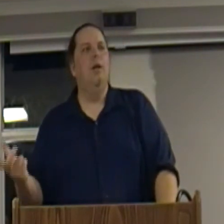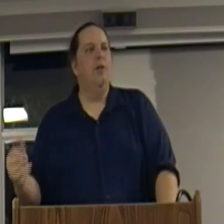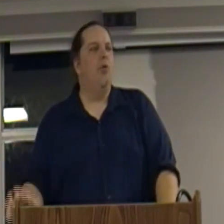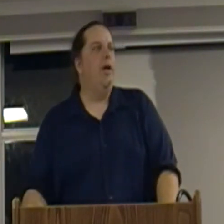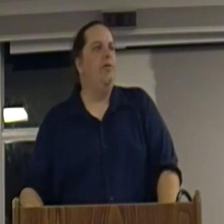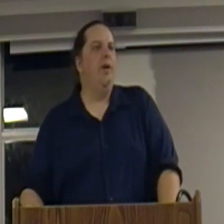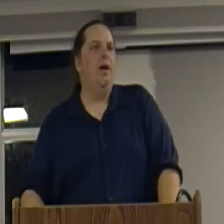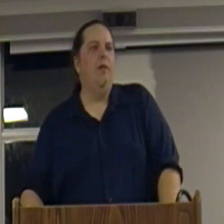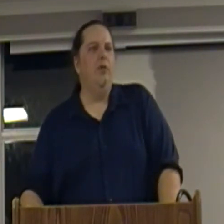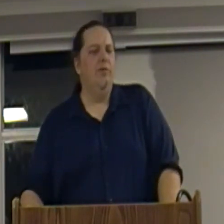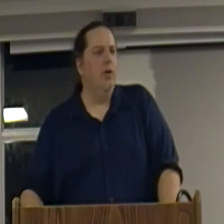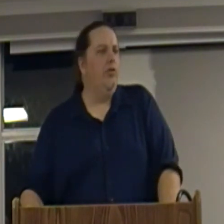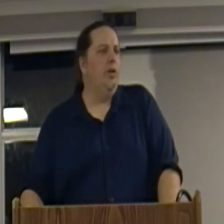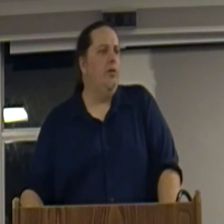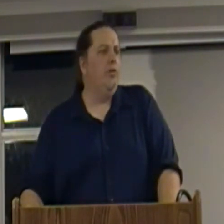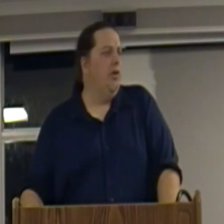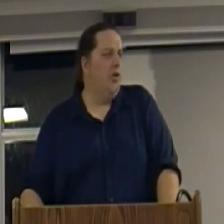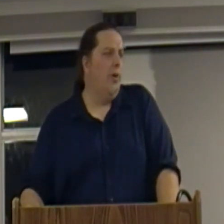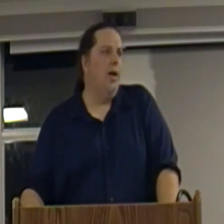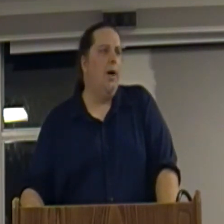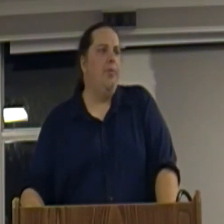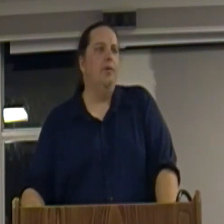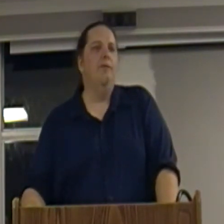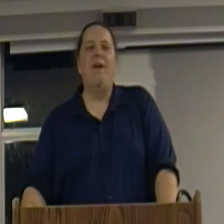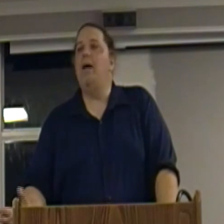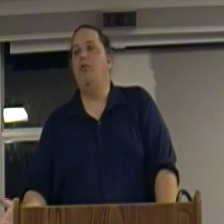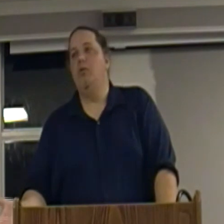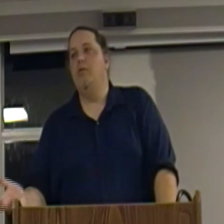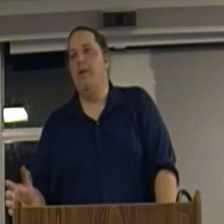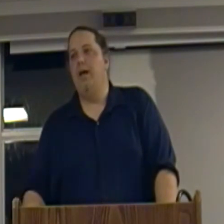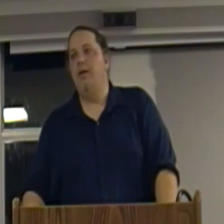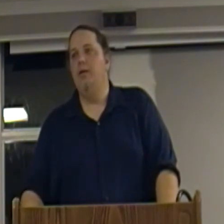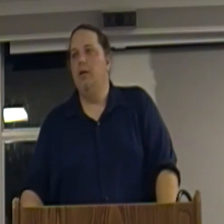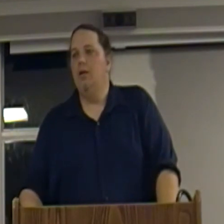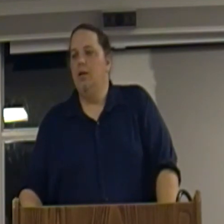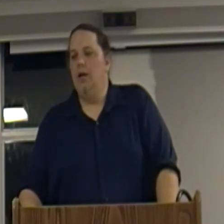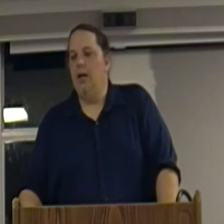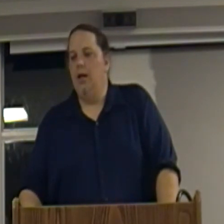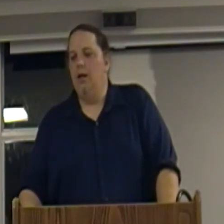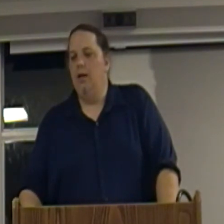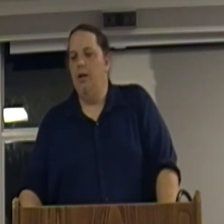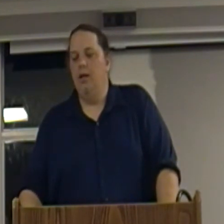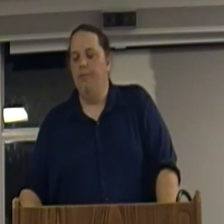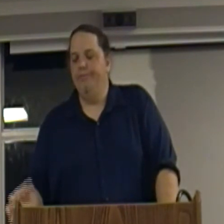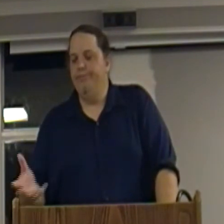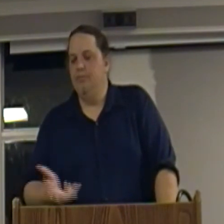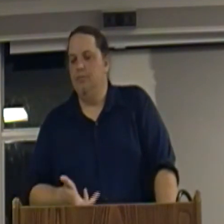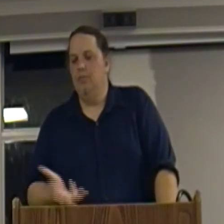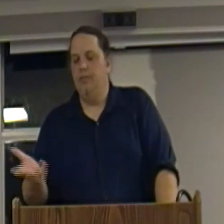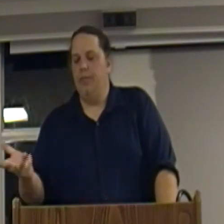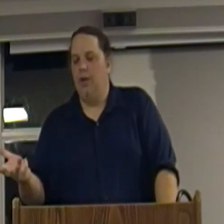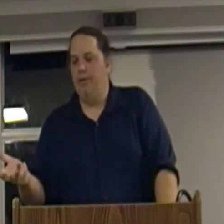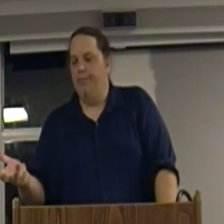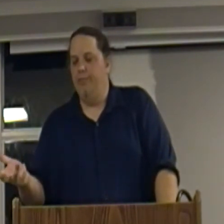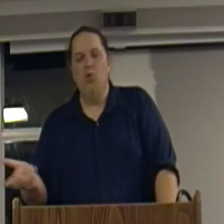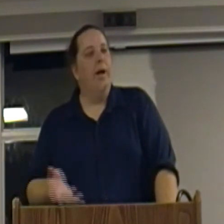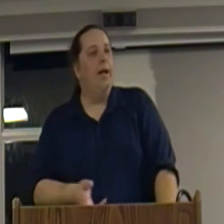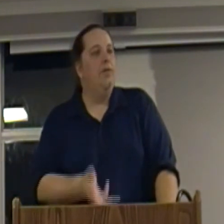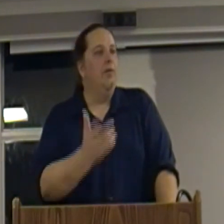the price of universities is going up faster than grants